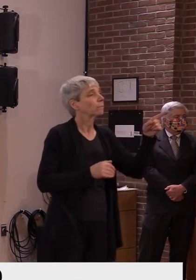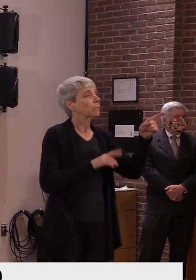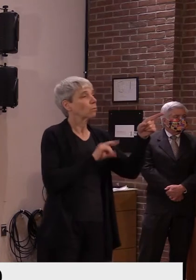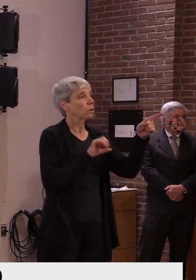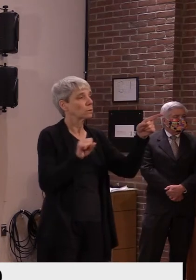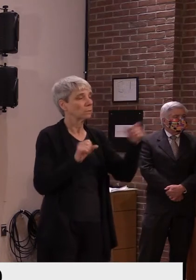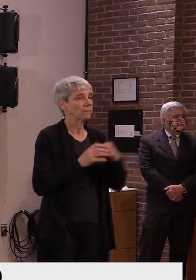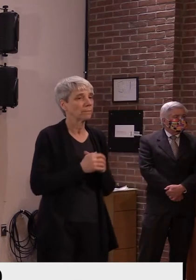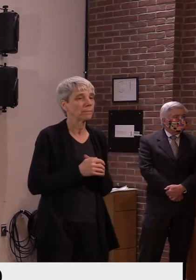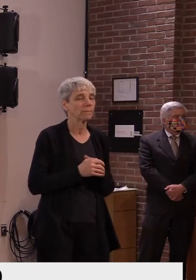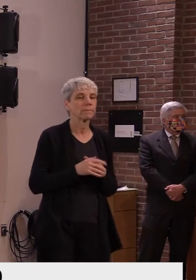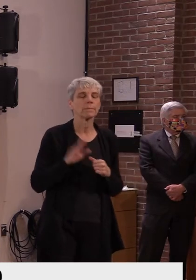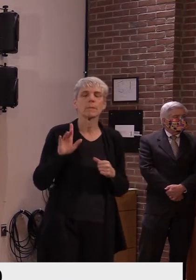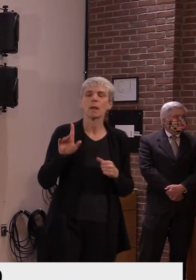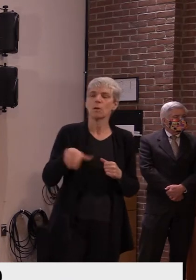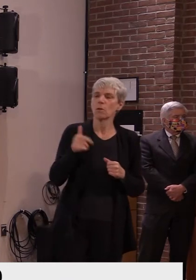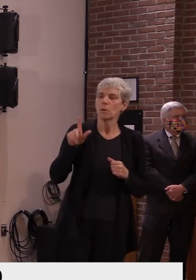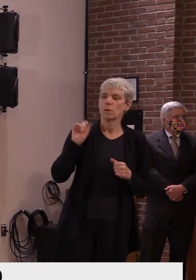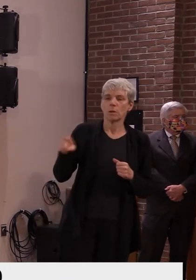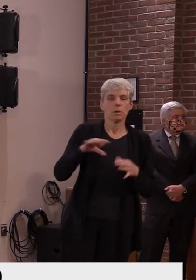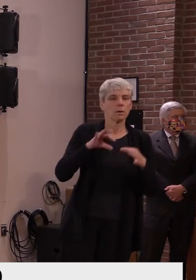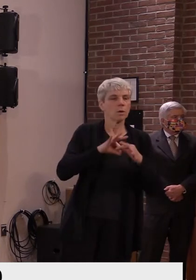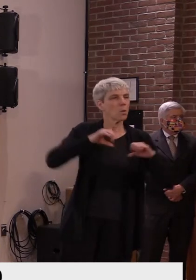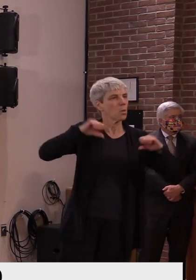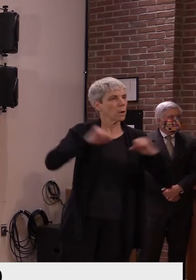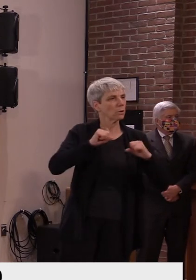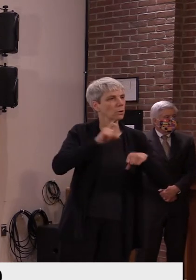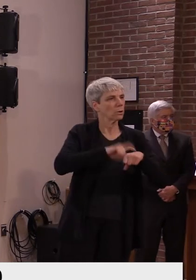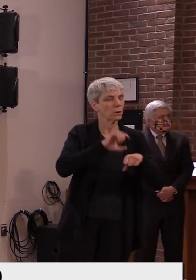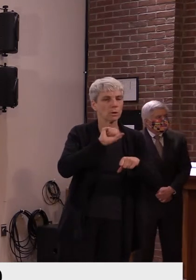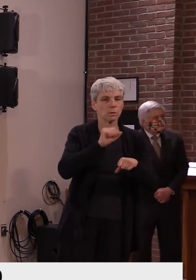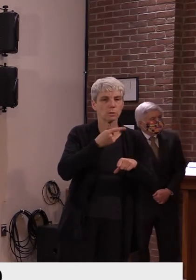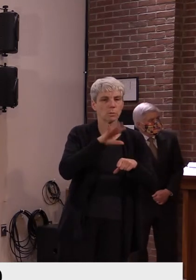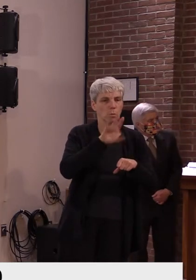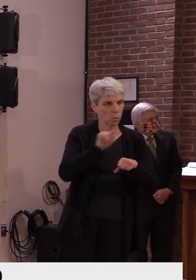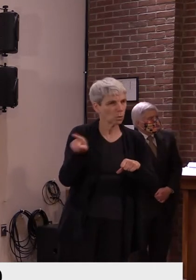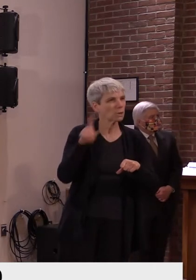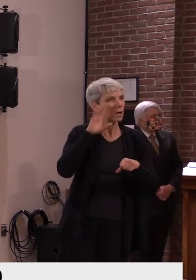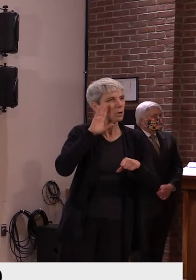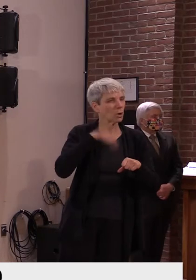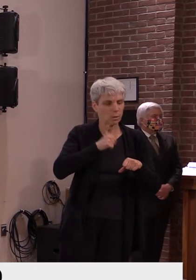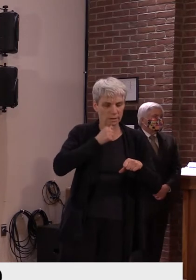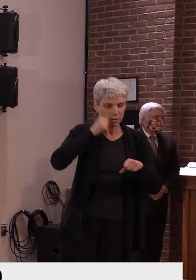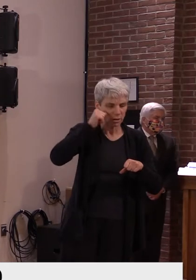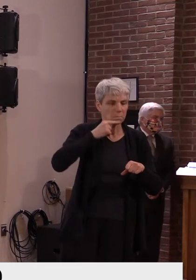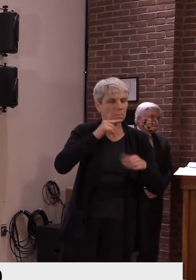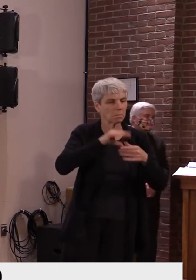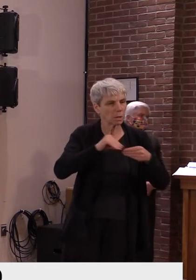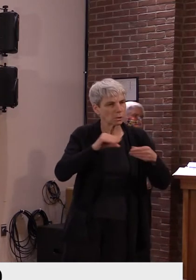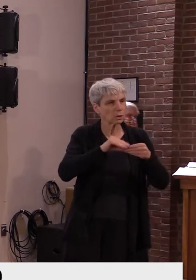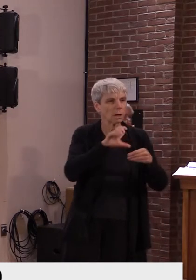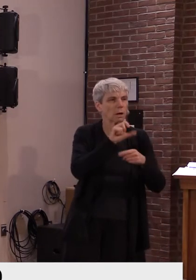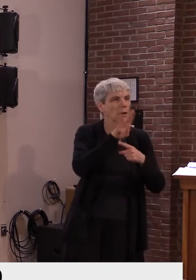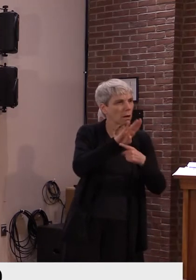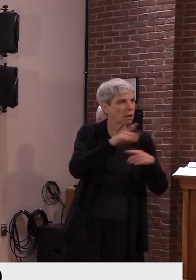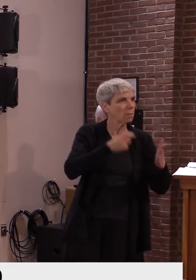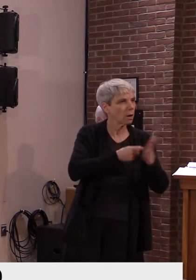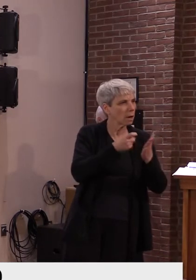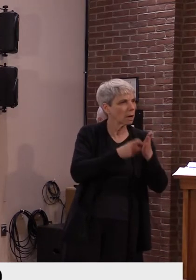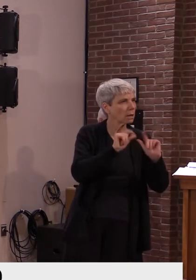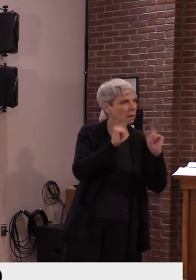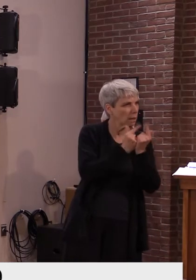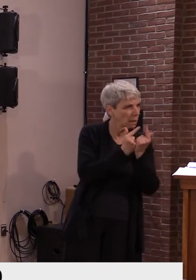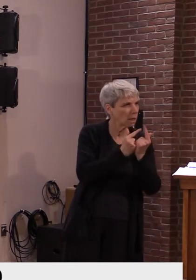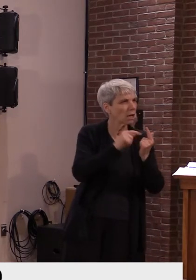you about winter sports this year, uh, especially with the update yesterday on, uh, things in club hockey leagues and things like that. If seeing this develop